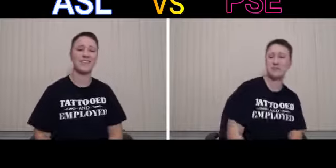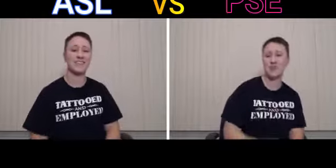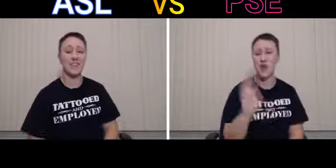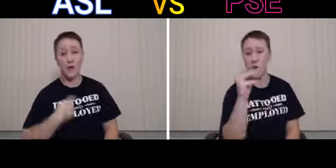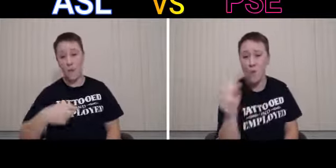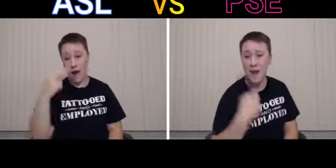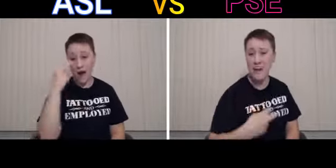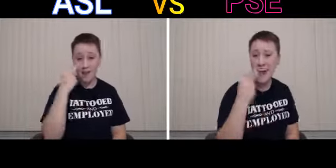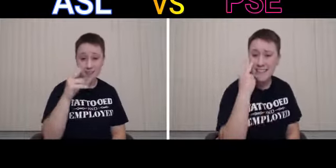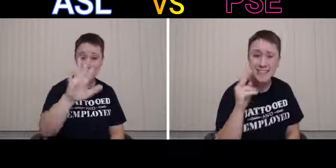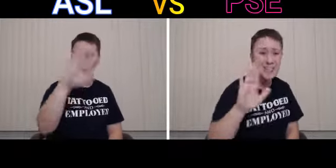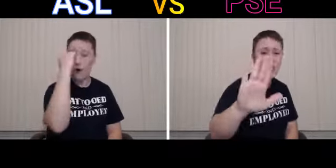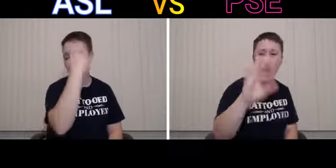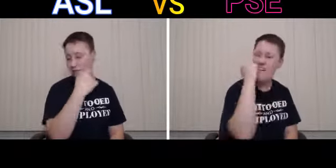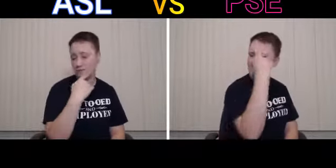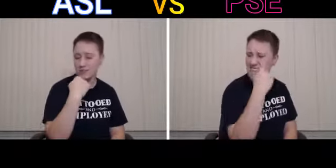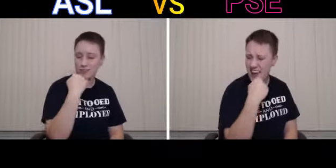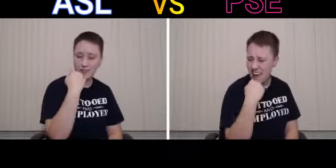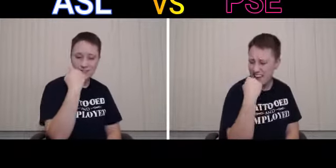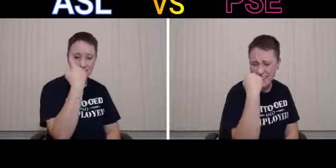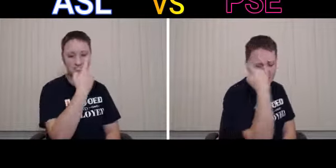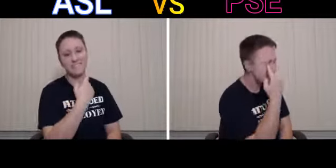When I see your face